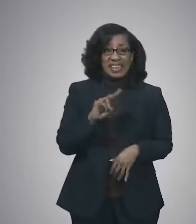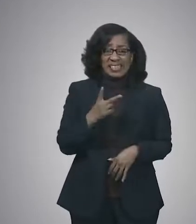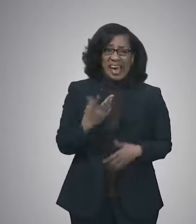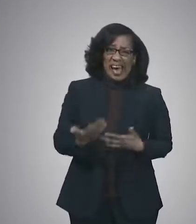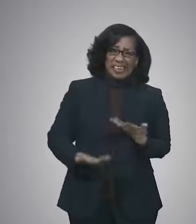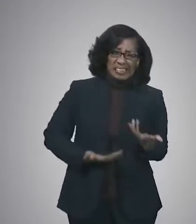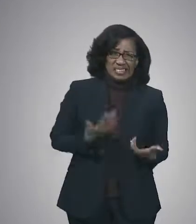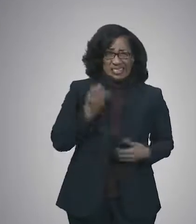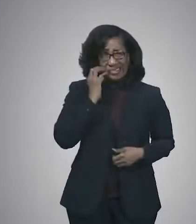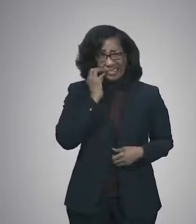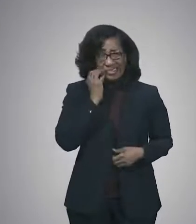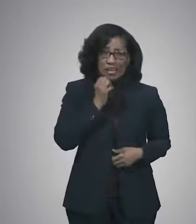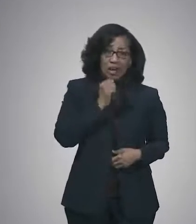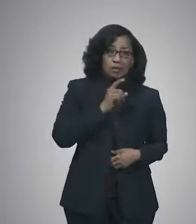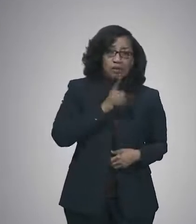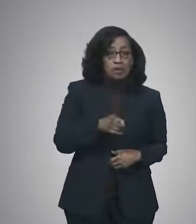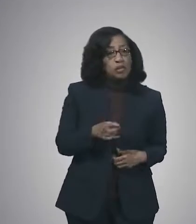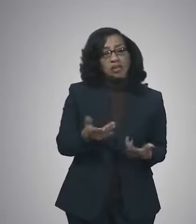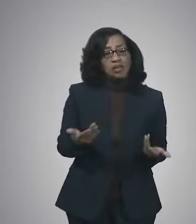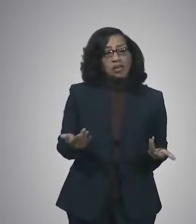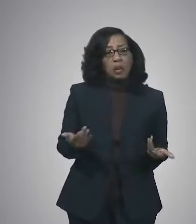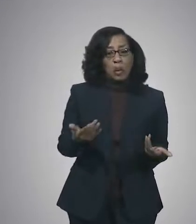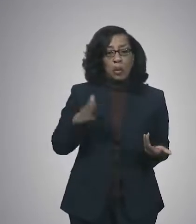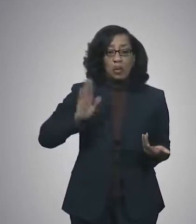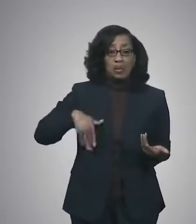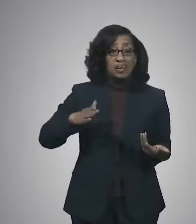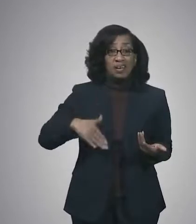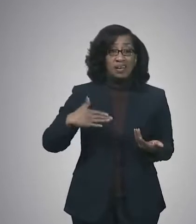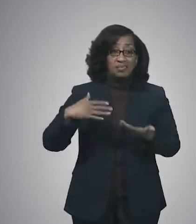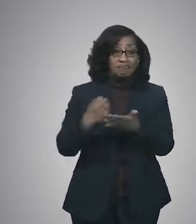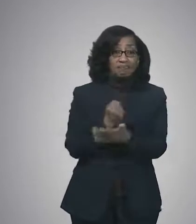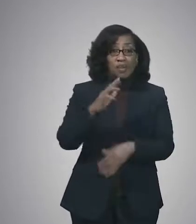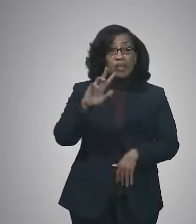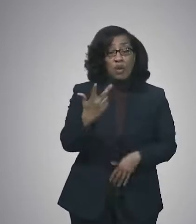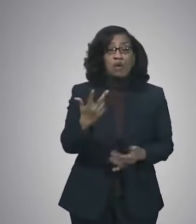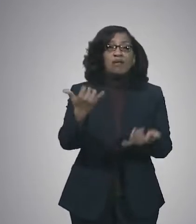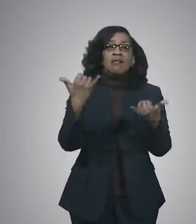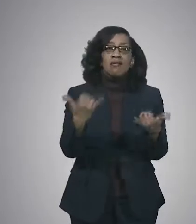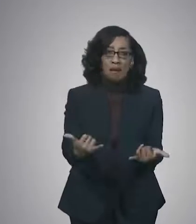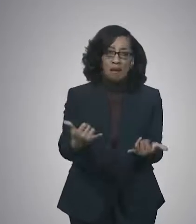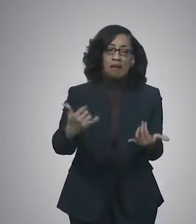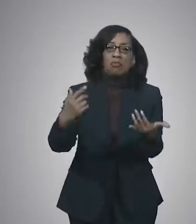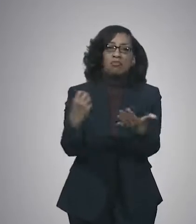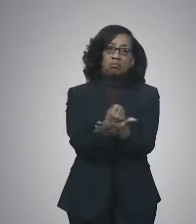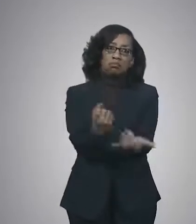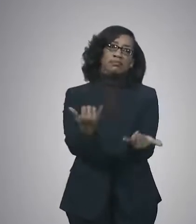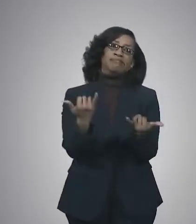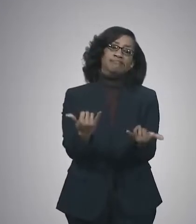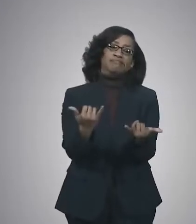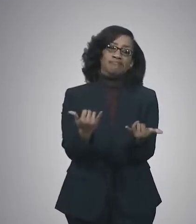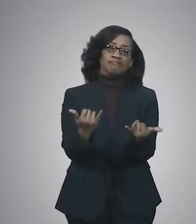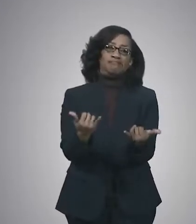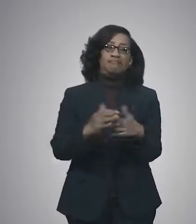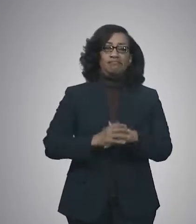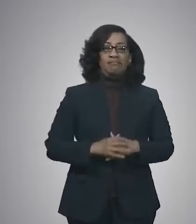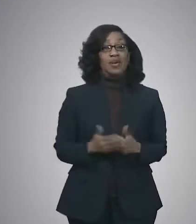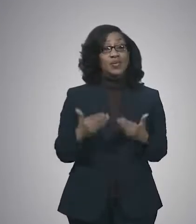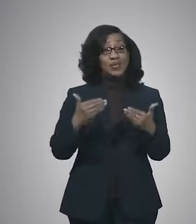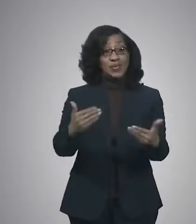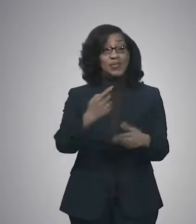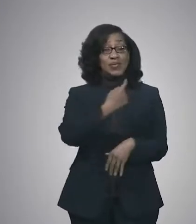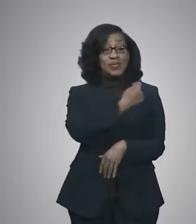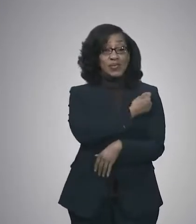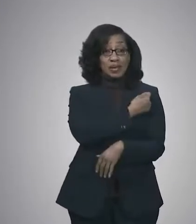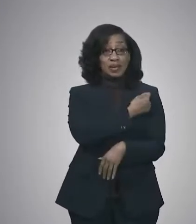dose, or you just haven't had a chance to run out and get your booster, now is the time to do it. And when you run out to get that